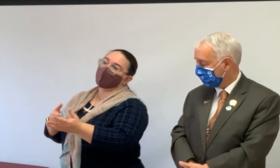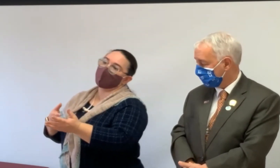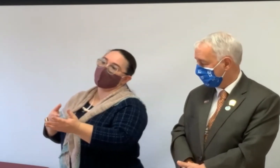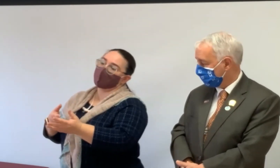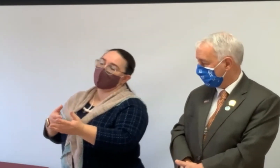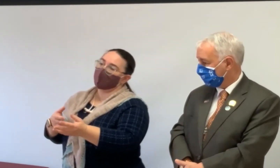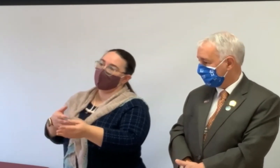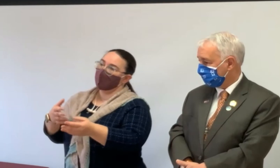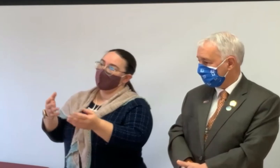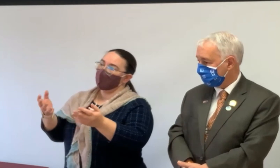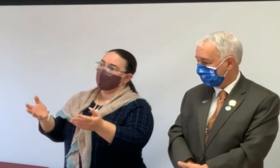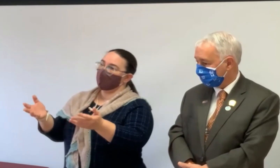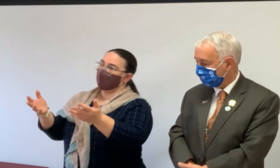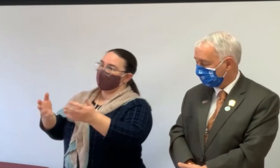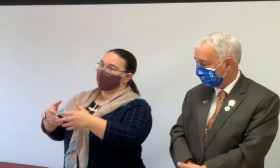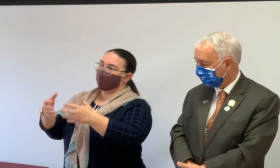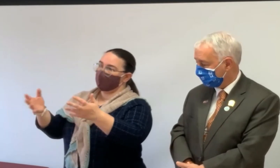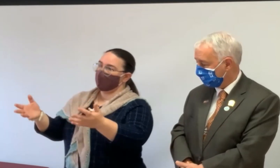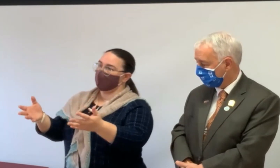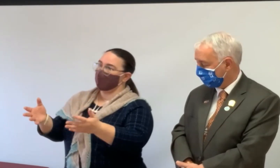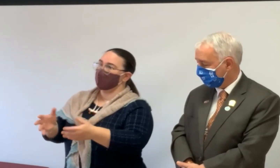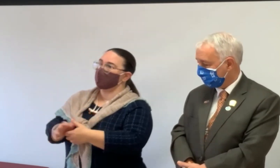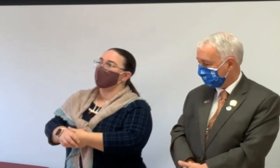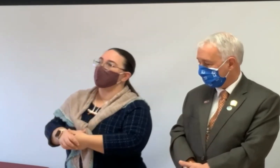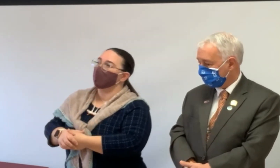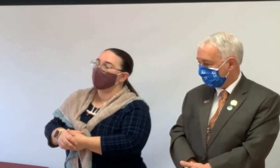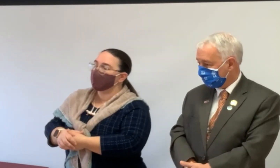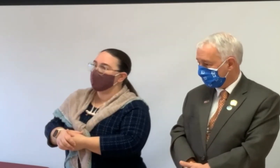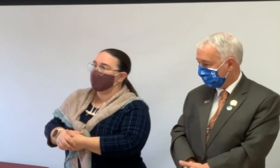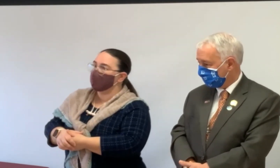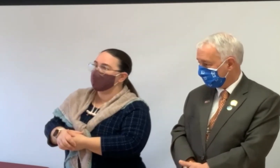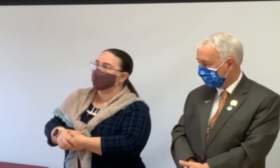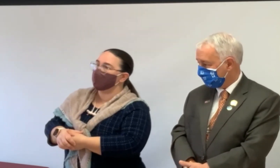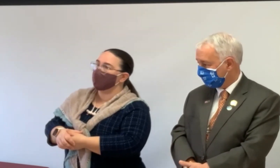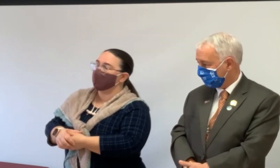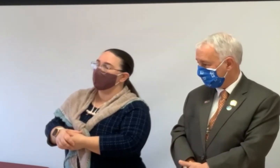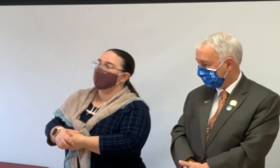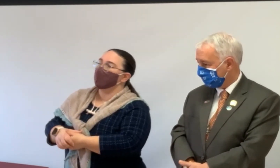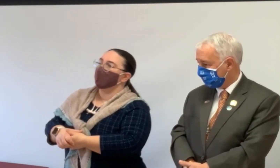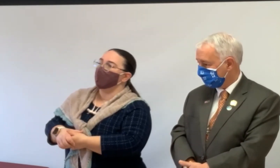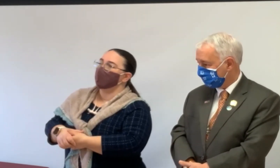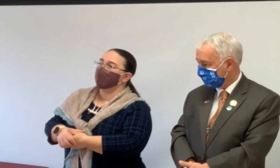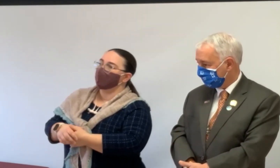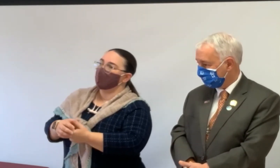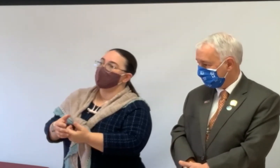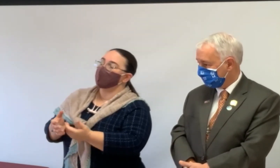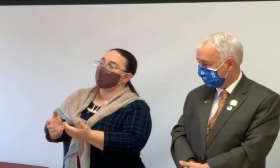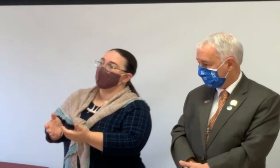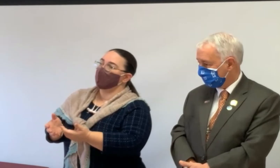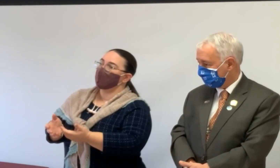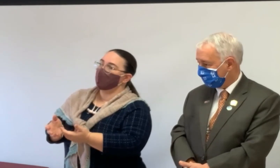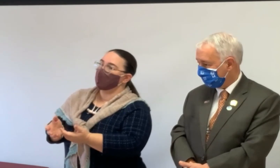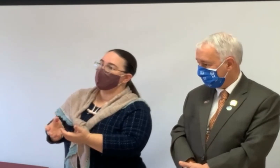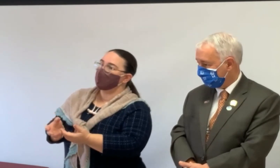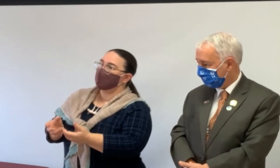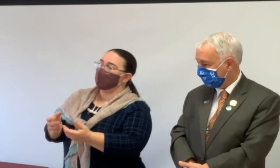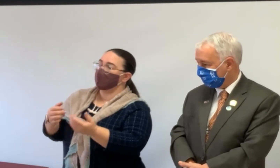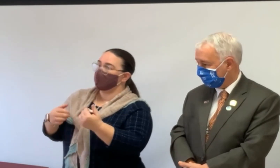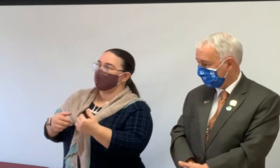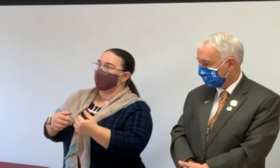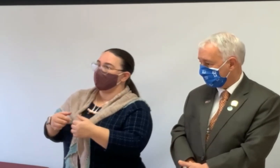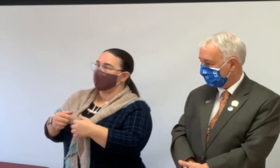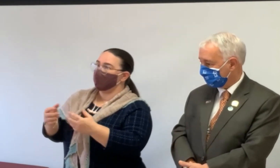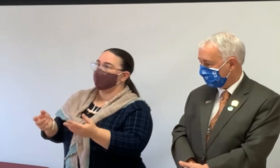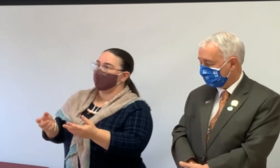contract with every seller. So every seller, we explain all the costs of selling and give you an estimate of all the costs,